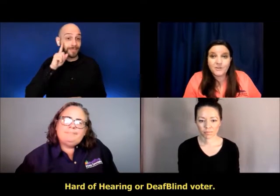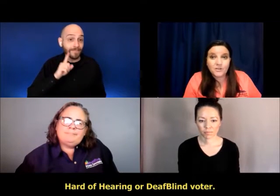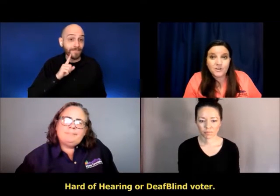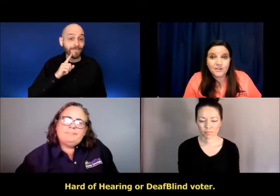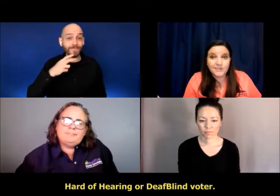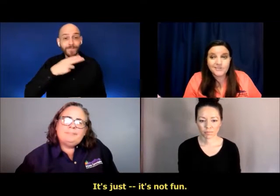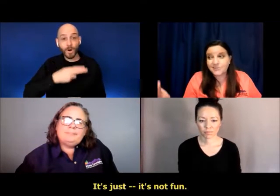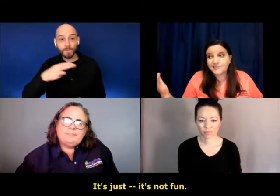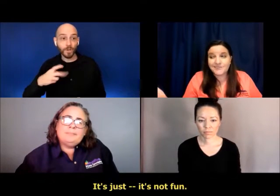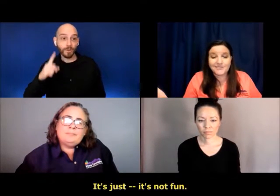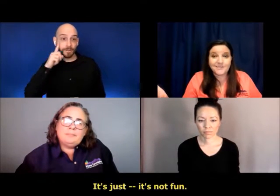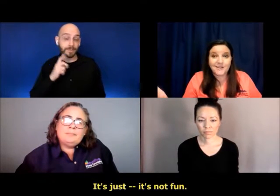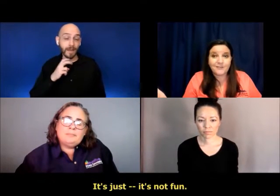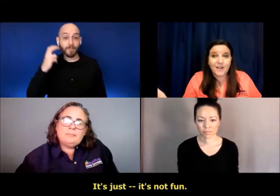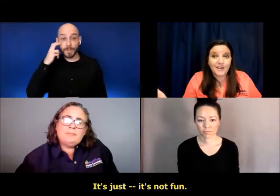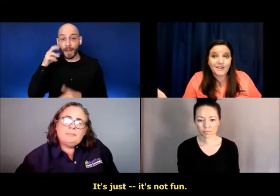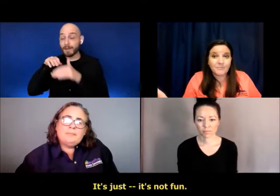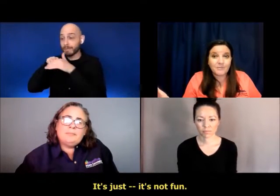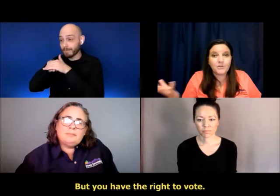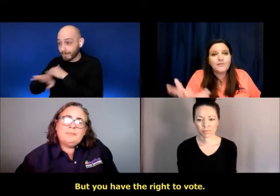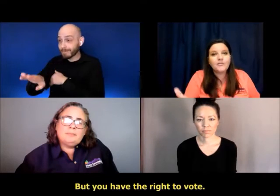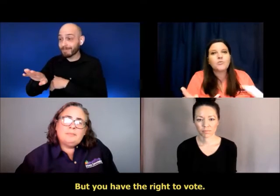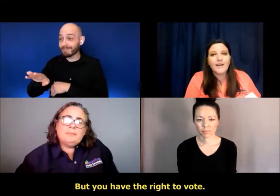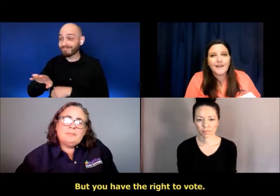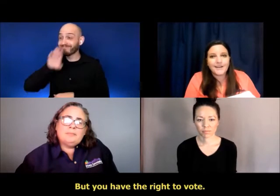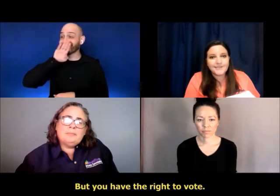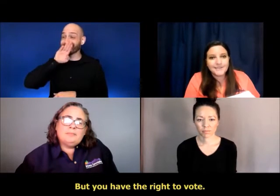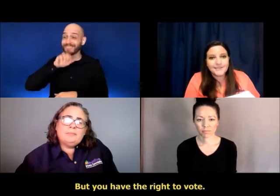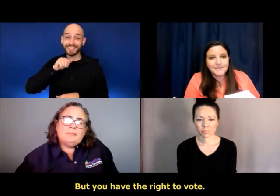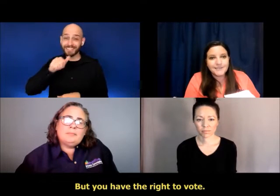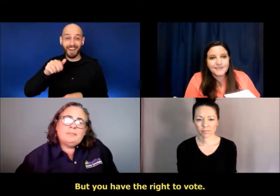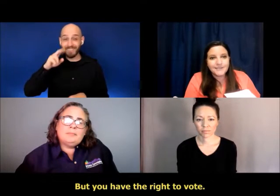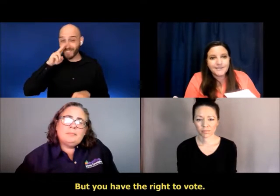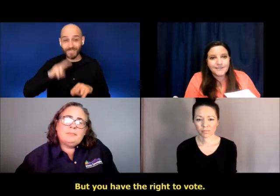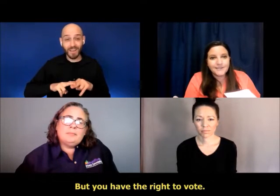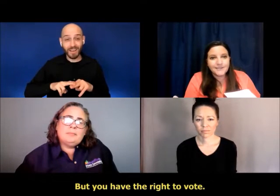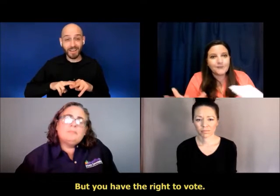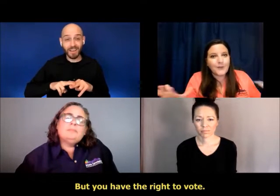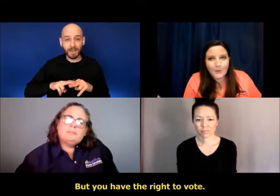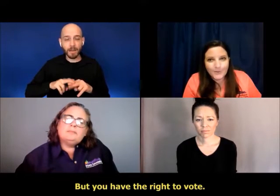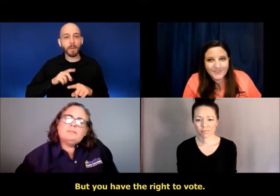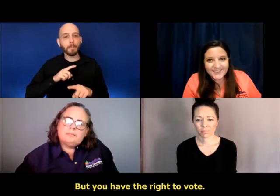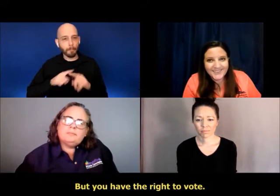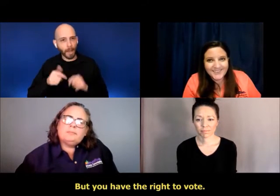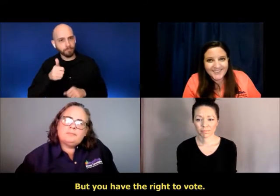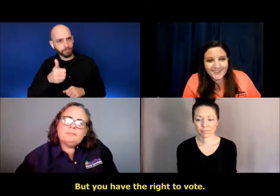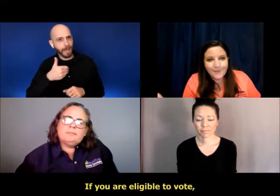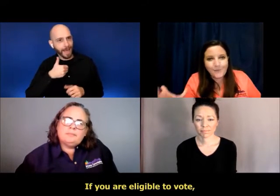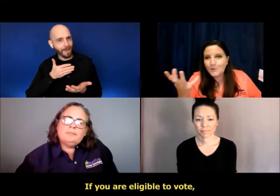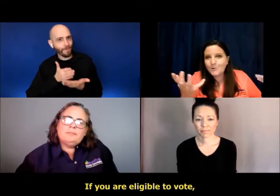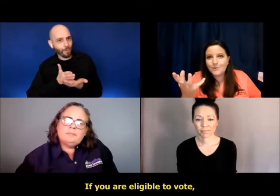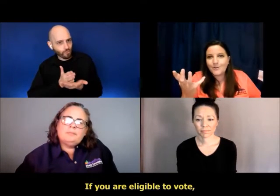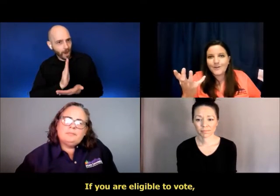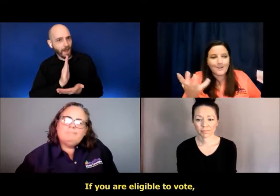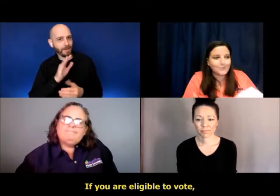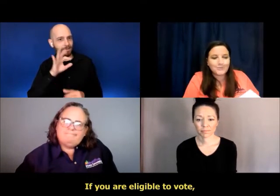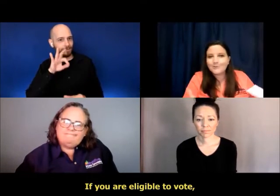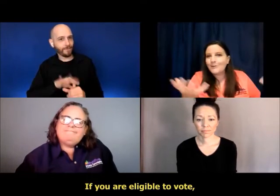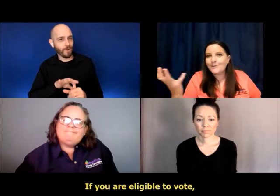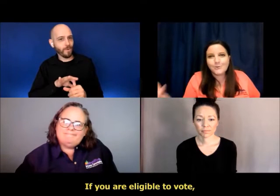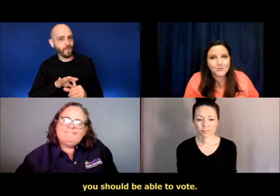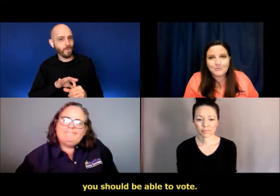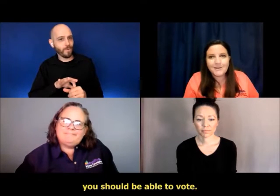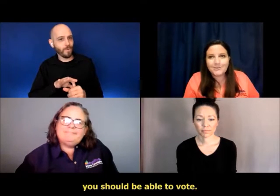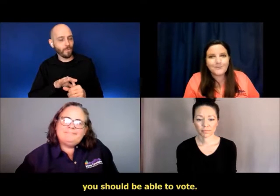or deaf-blind voter. It's just, it's not fun. But you have the right to vote. If you are